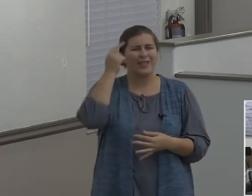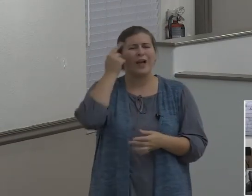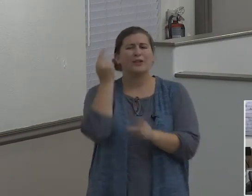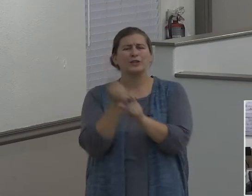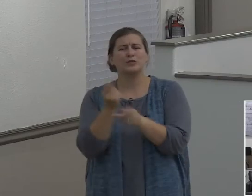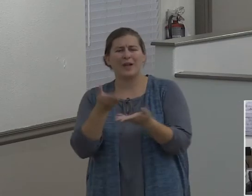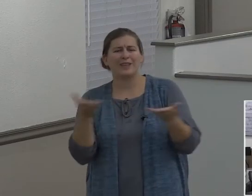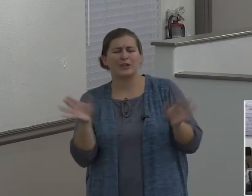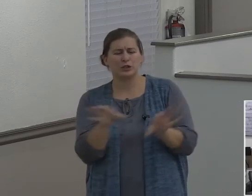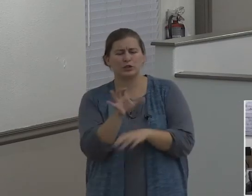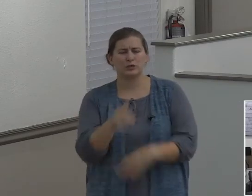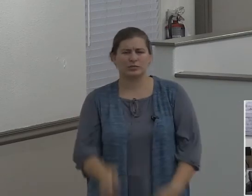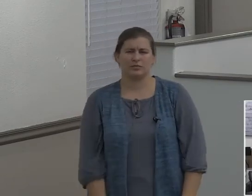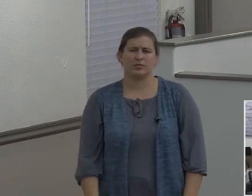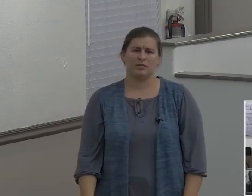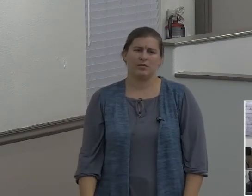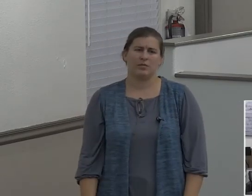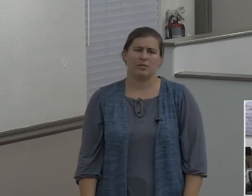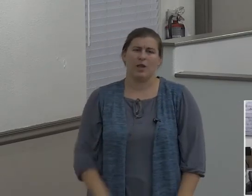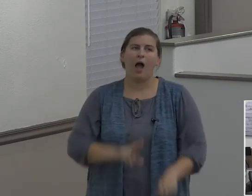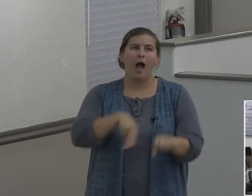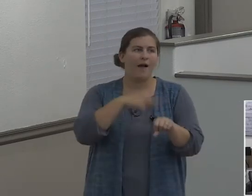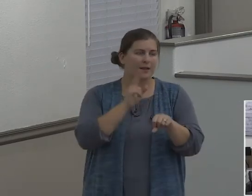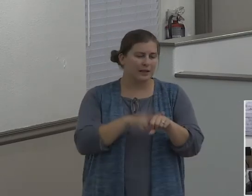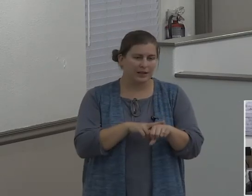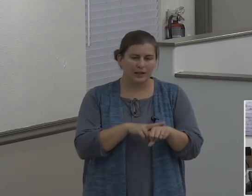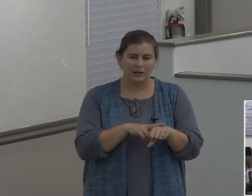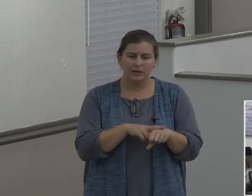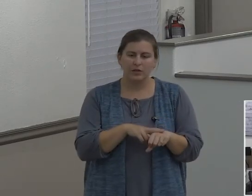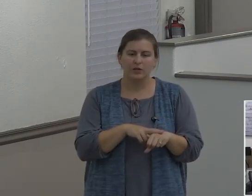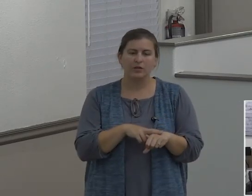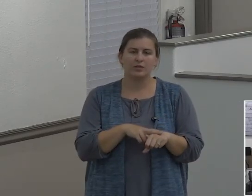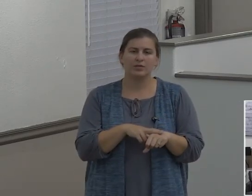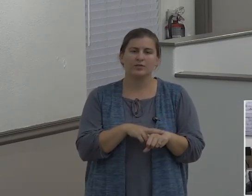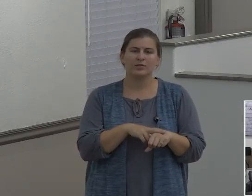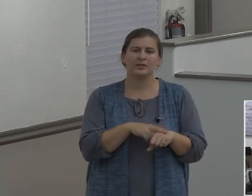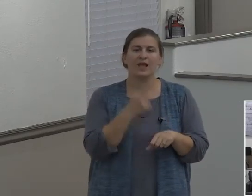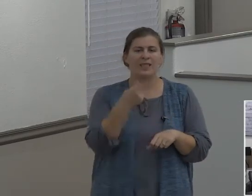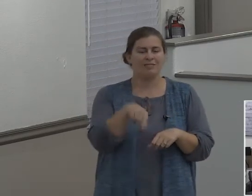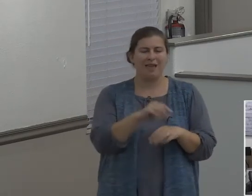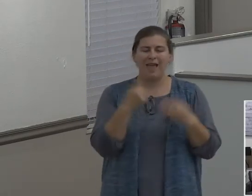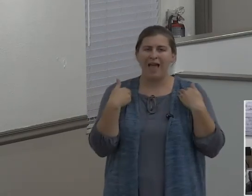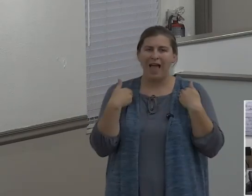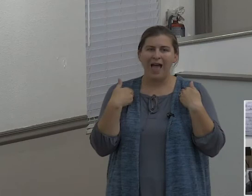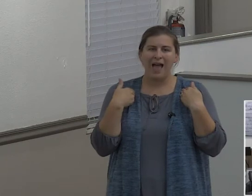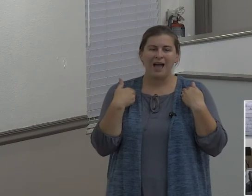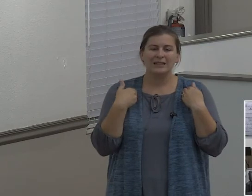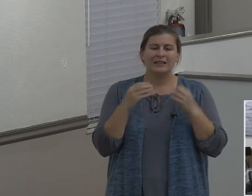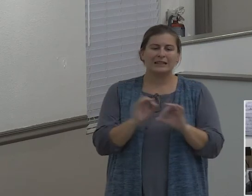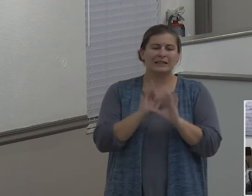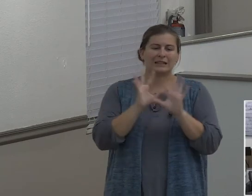Obviously had lots of spiritual instruction, didn't they? That was sarcasm.